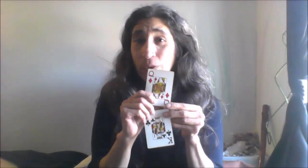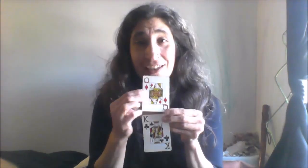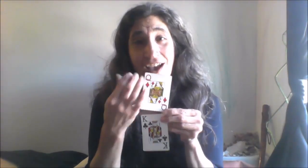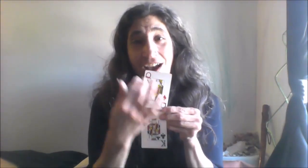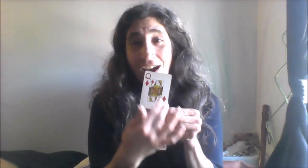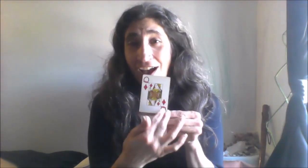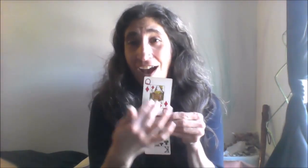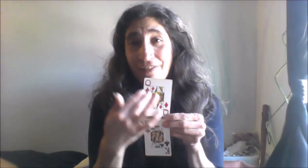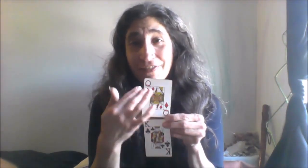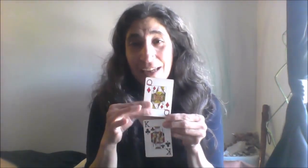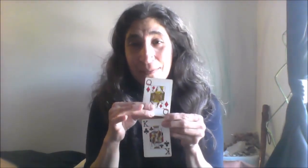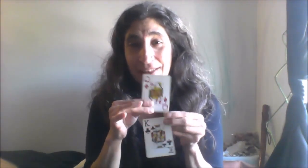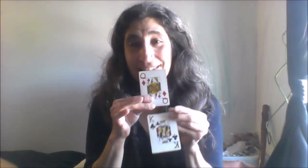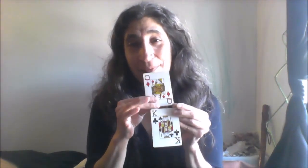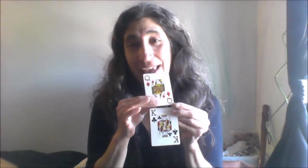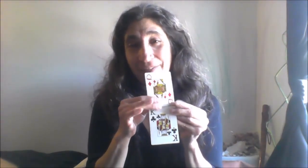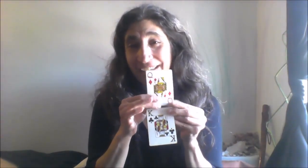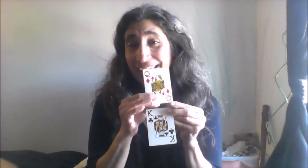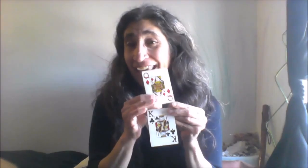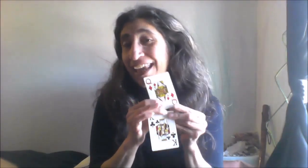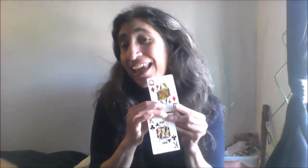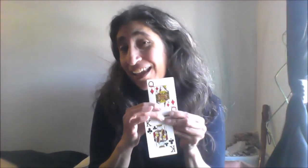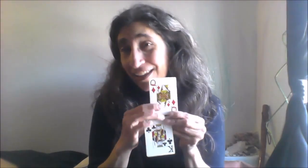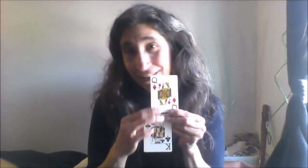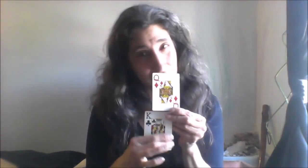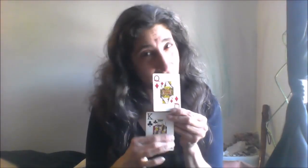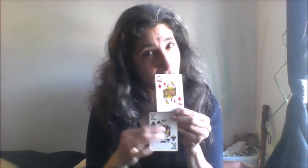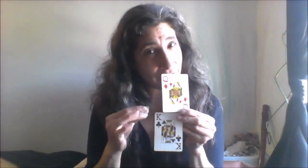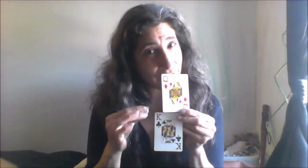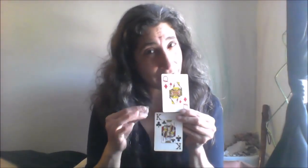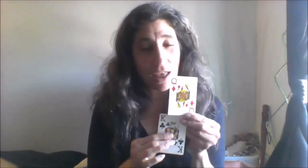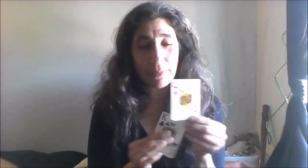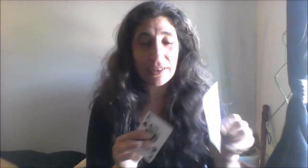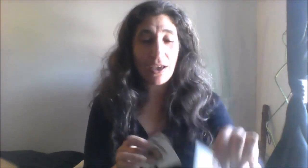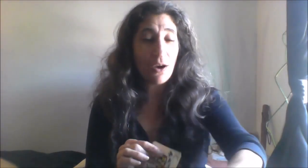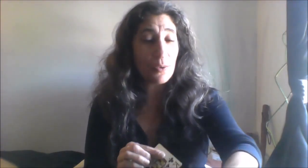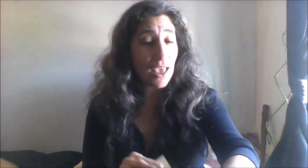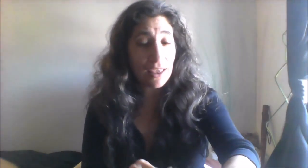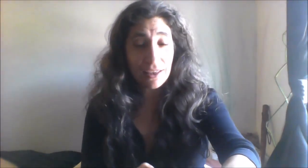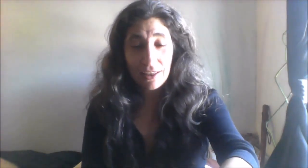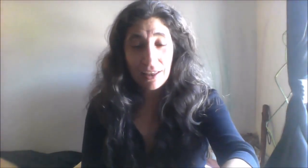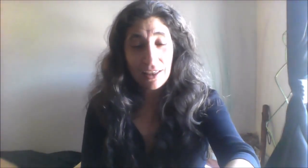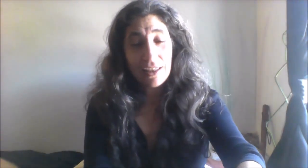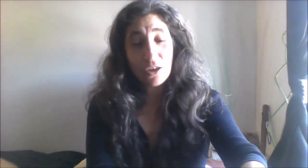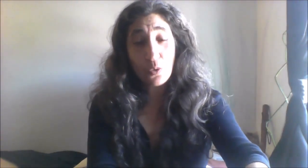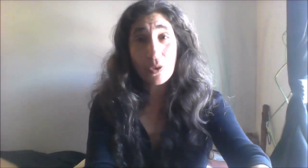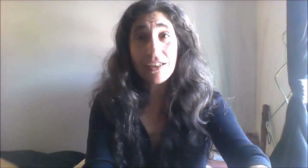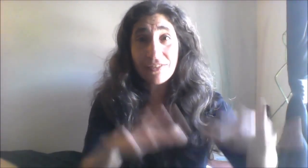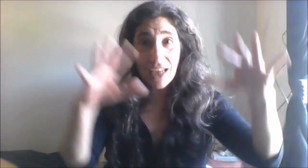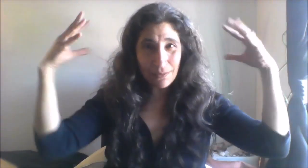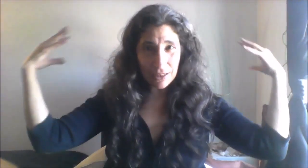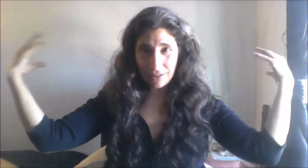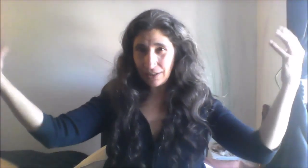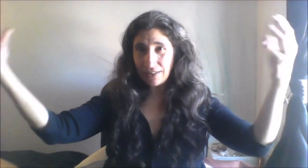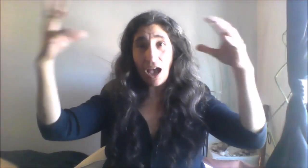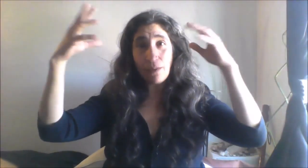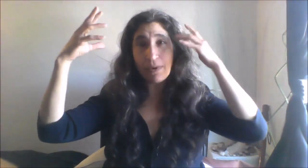of diamonds and we have the king of the clubs okay the queen of diamonds on top